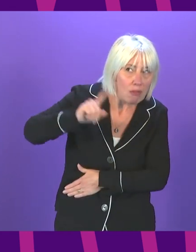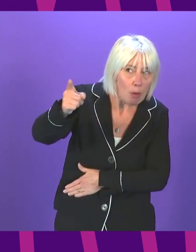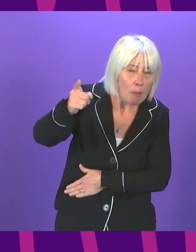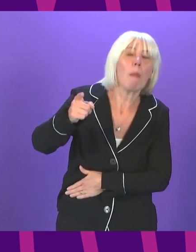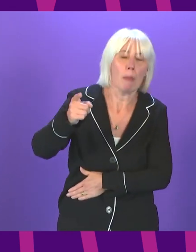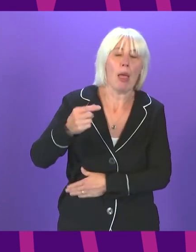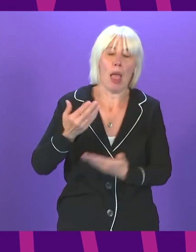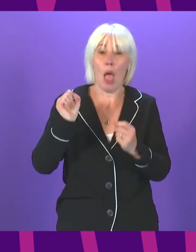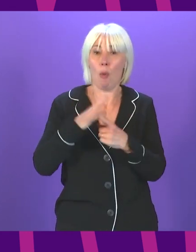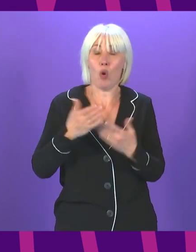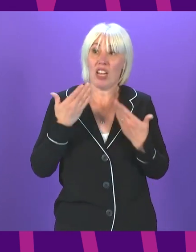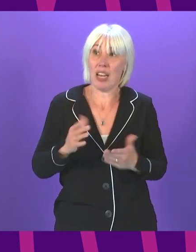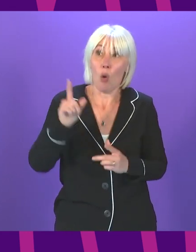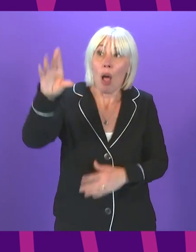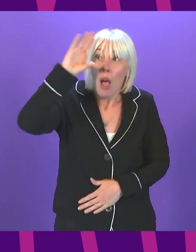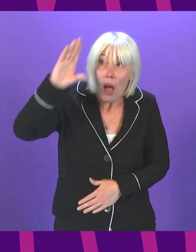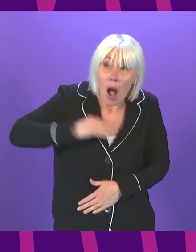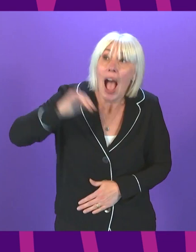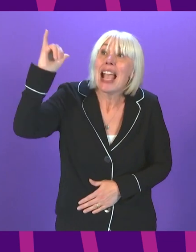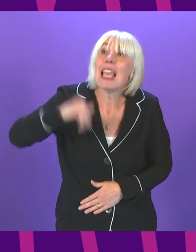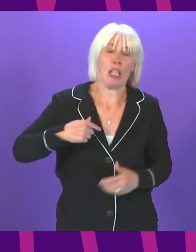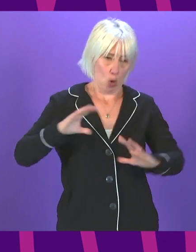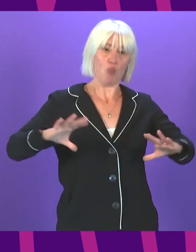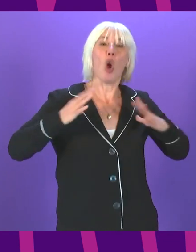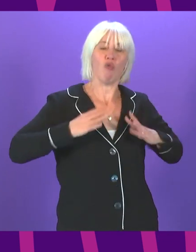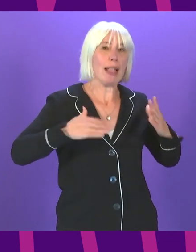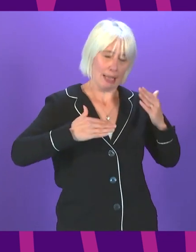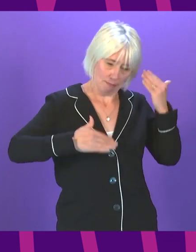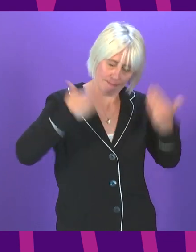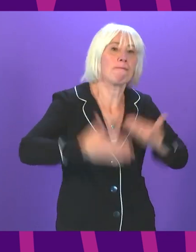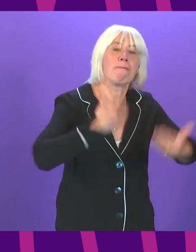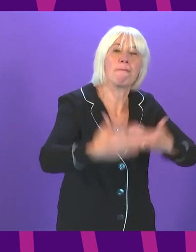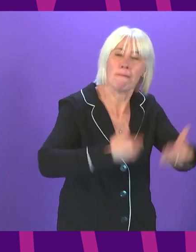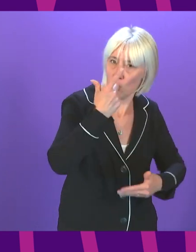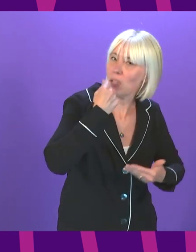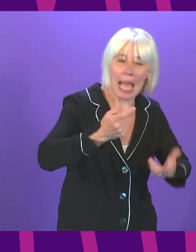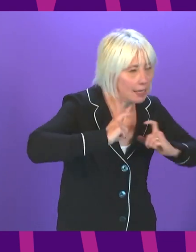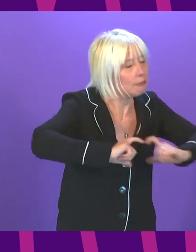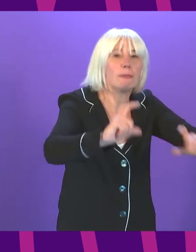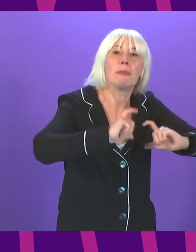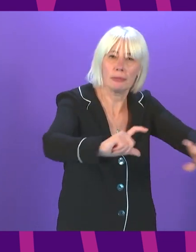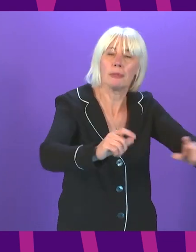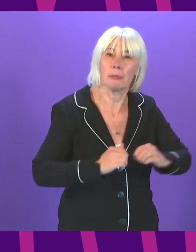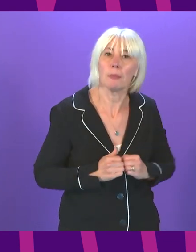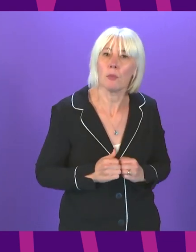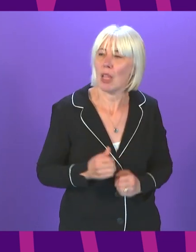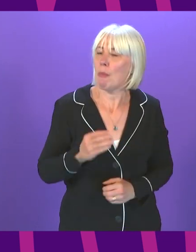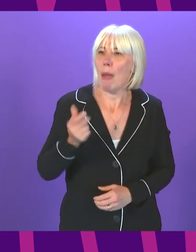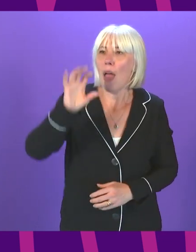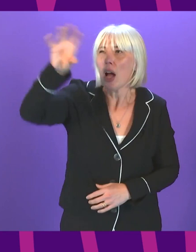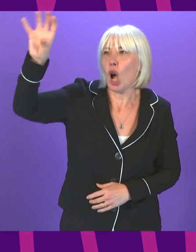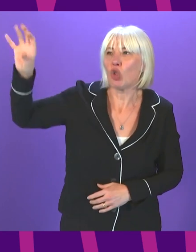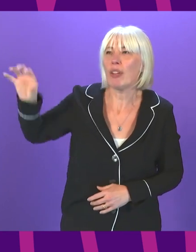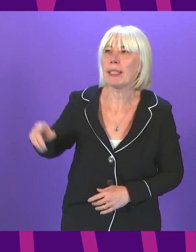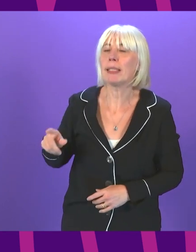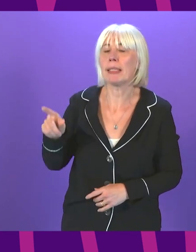for us right now is we are ready to go as soon as the JCVI says that that is appropriate. I know some other countries are